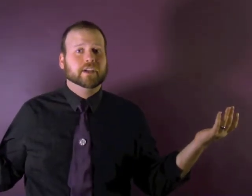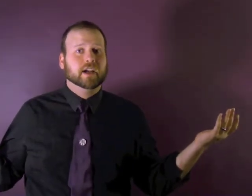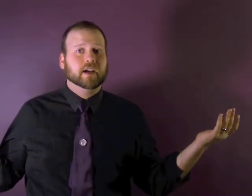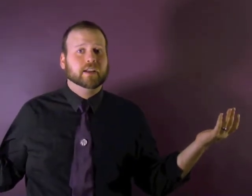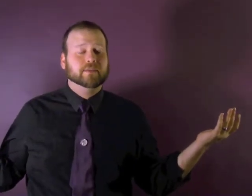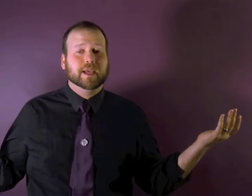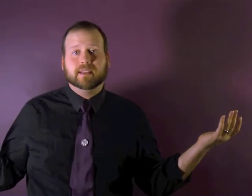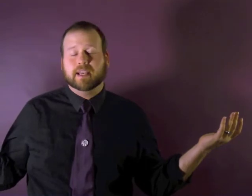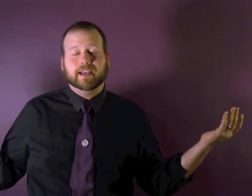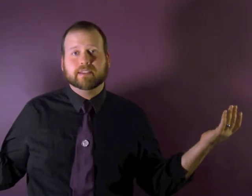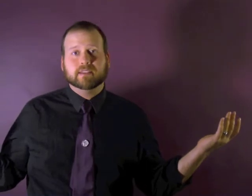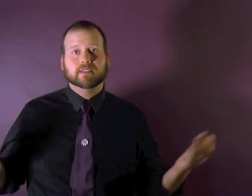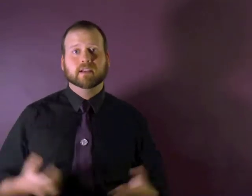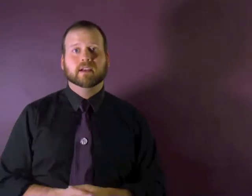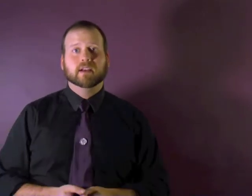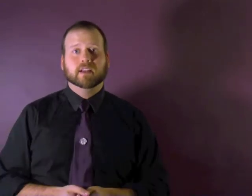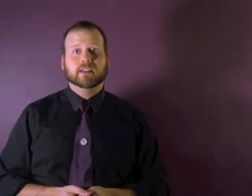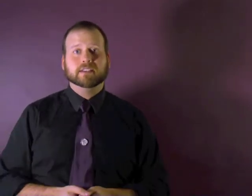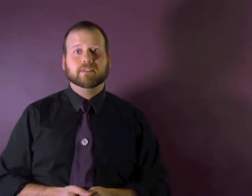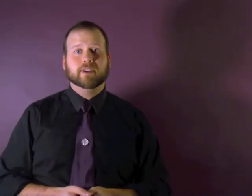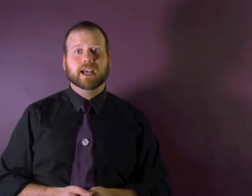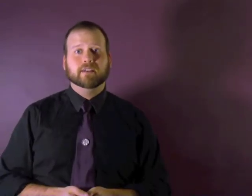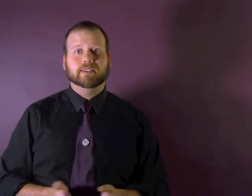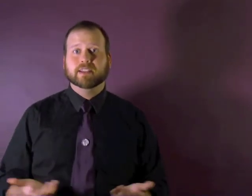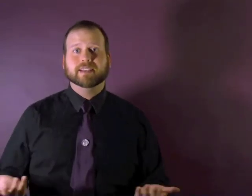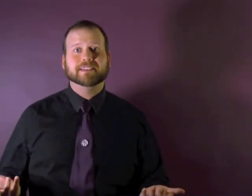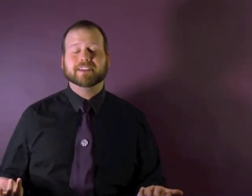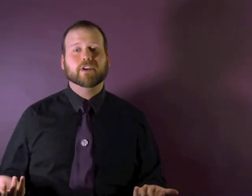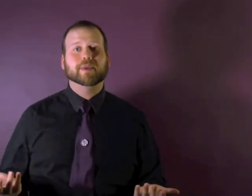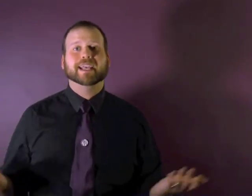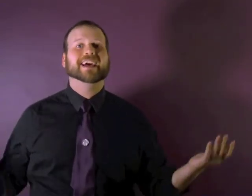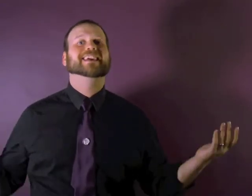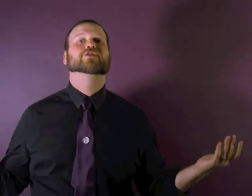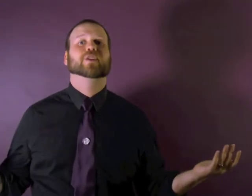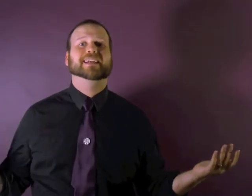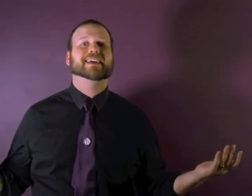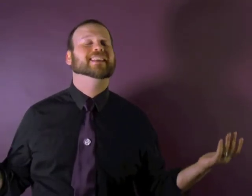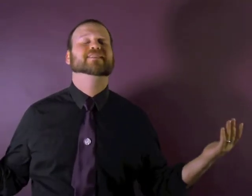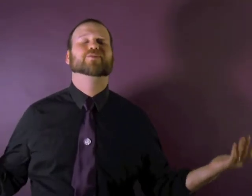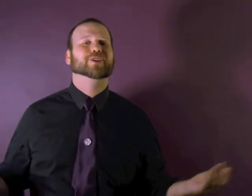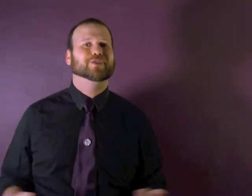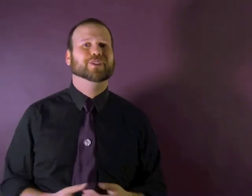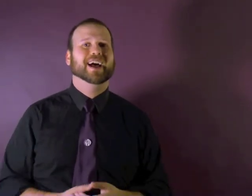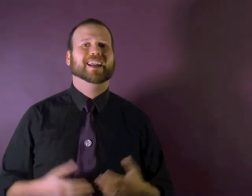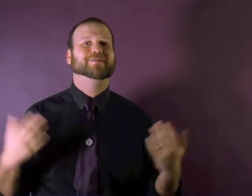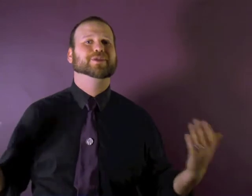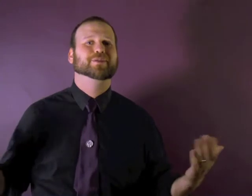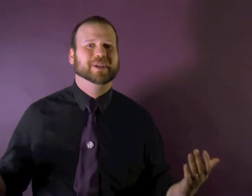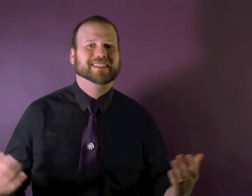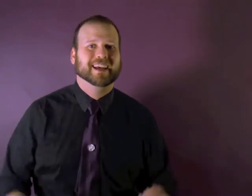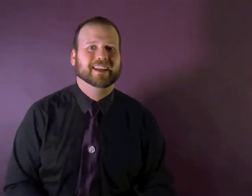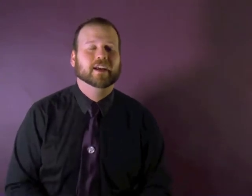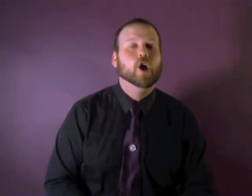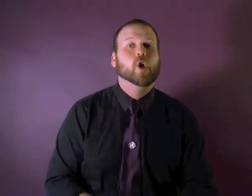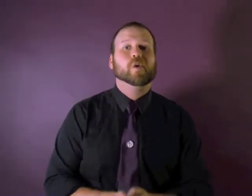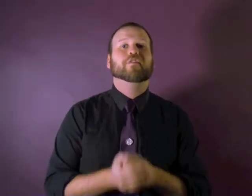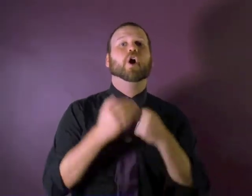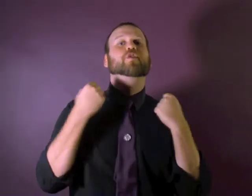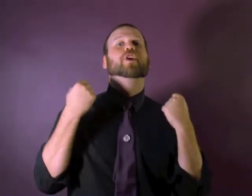demand as the stuff we have, then that's the stuff I'll make, and that's great, and that's wonderful, and I'm super excited. We have over